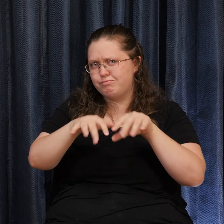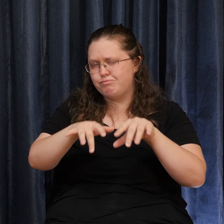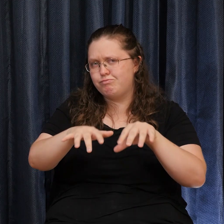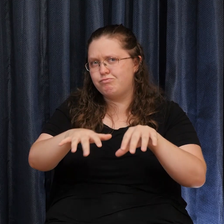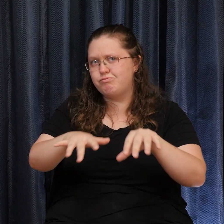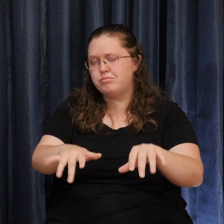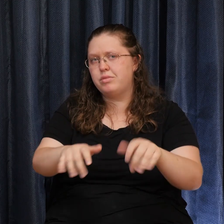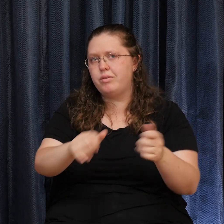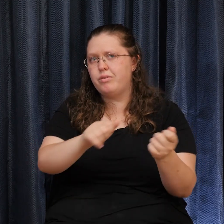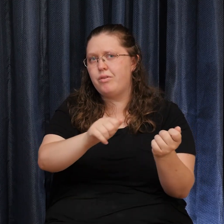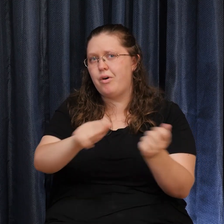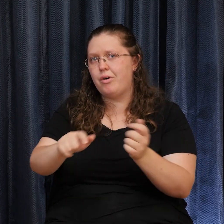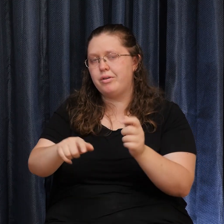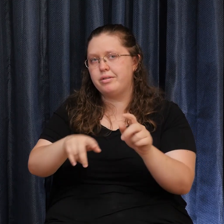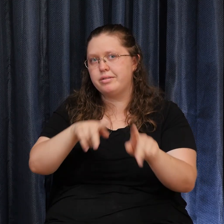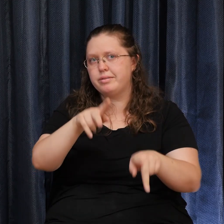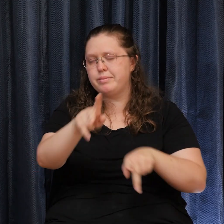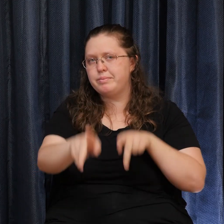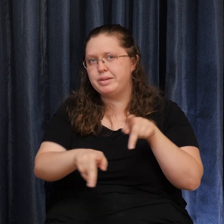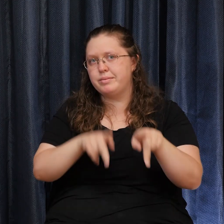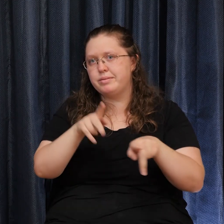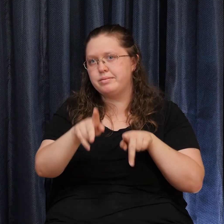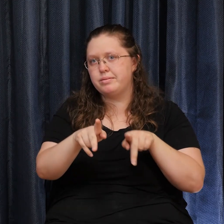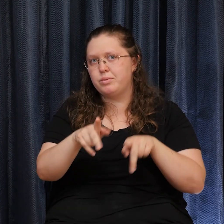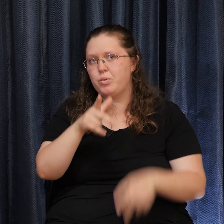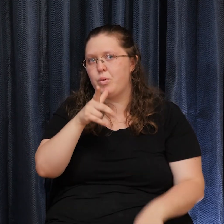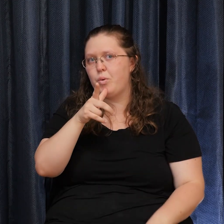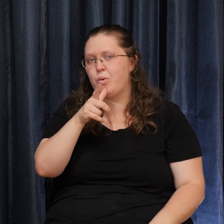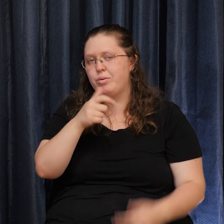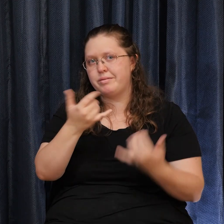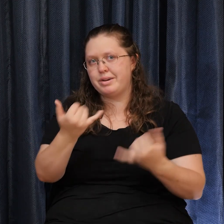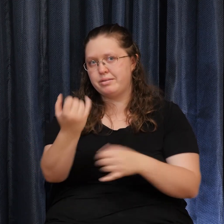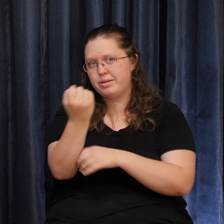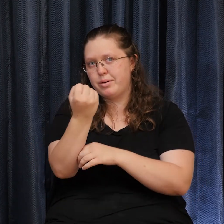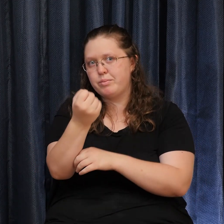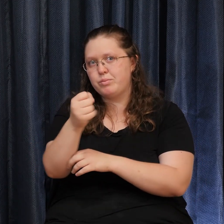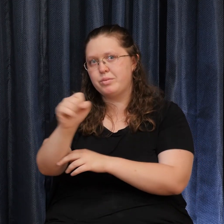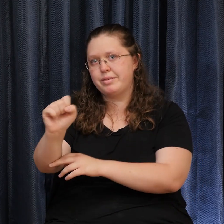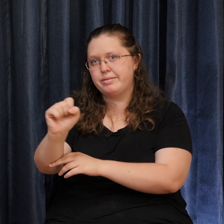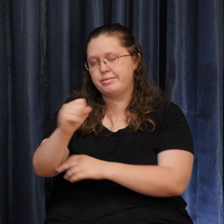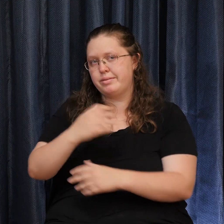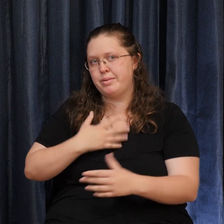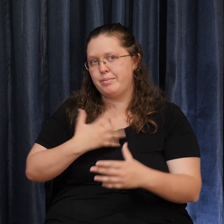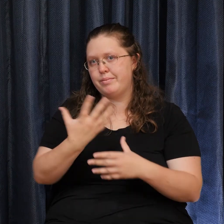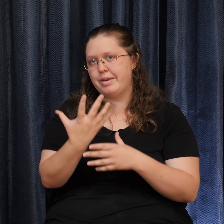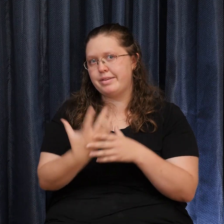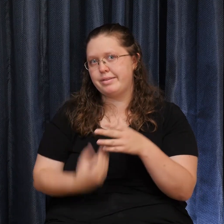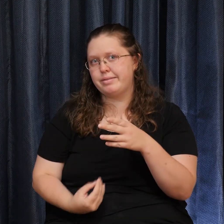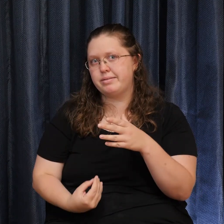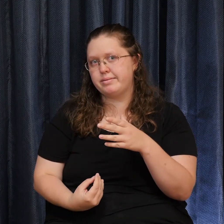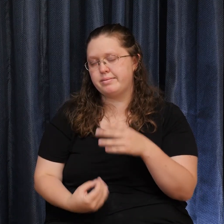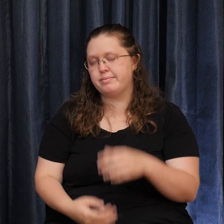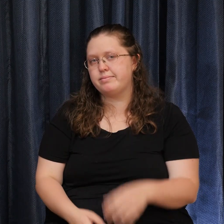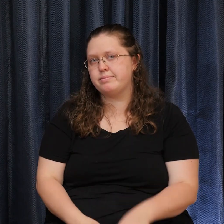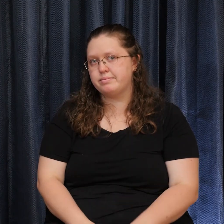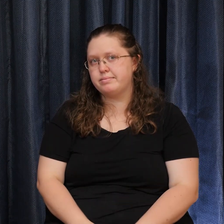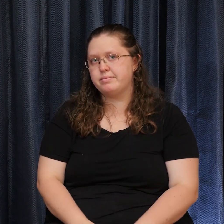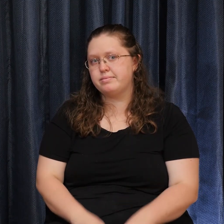those Who protest My death All of those Who are